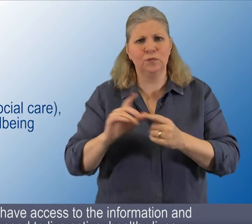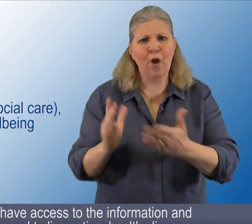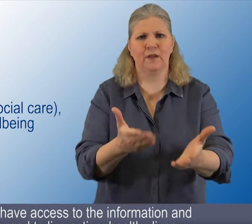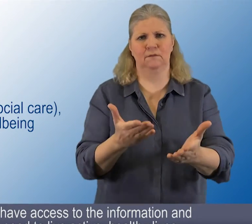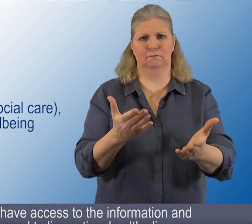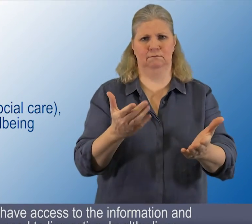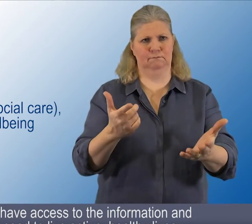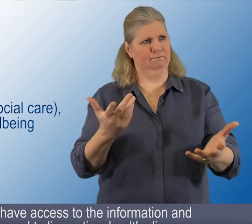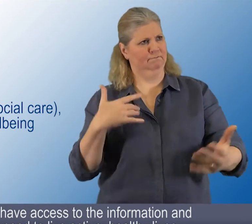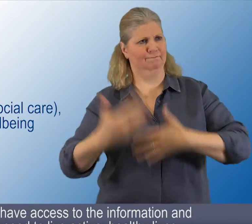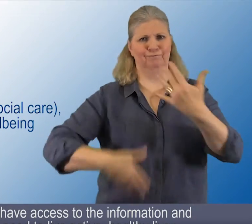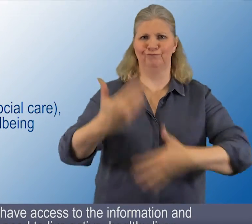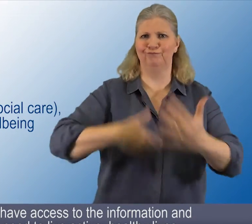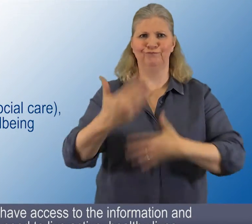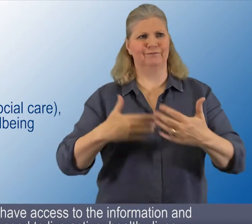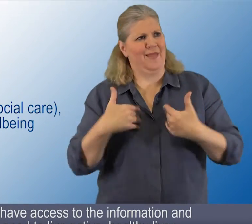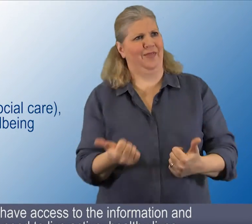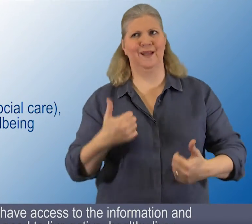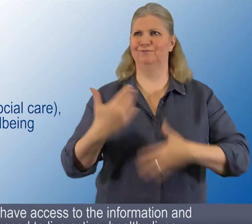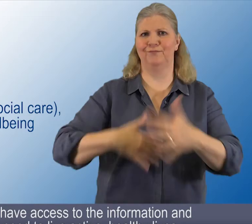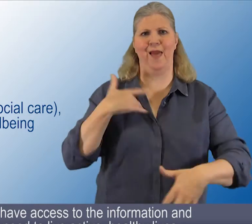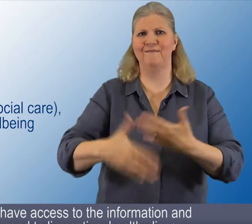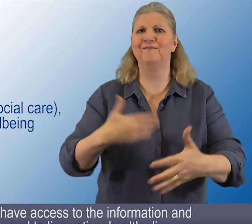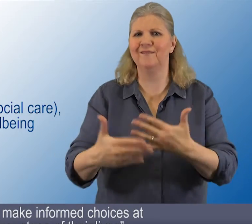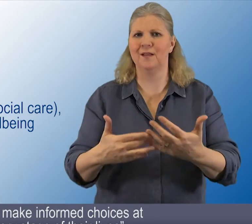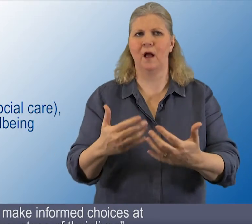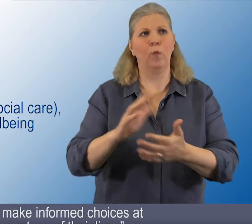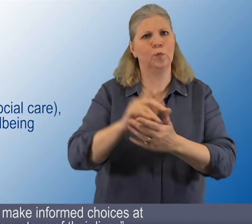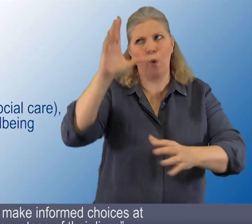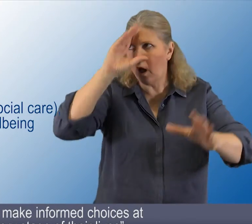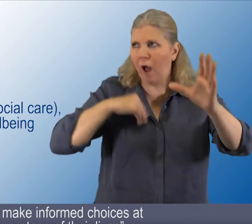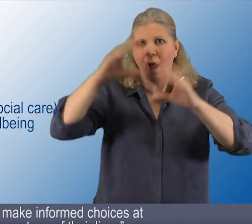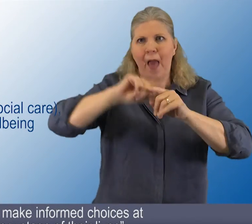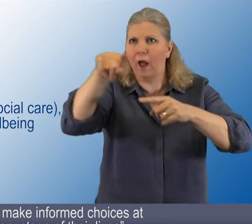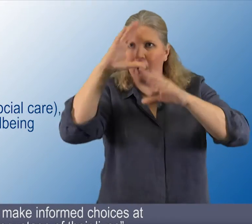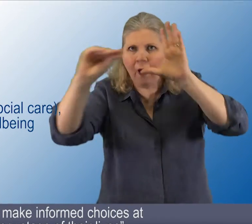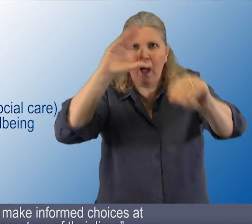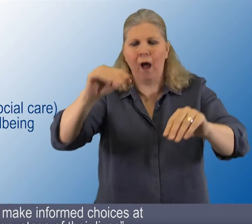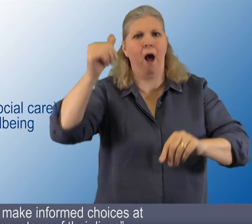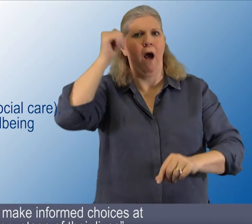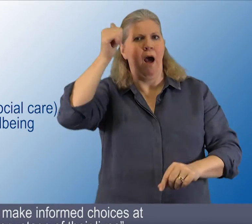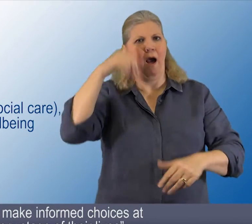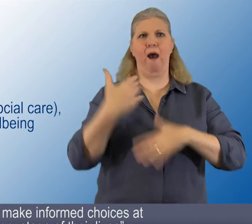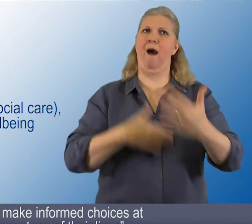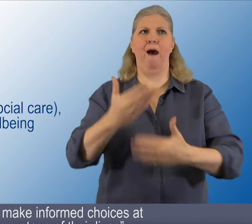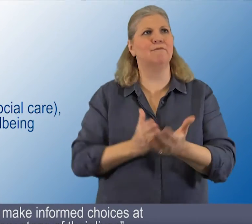information and services they need to live active, healthy lives, and to make informed choices at every stage of their lives.